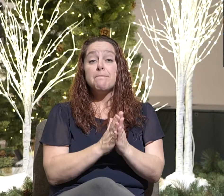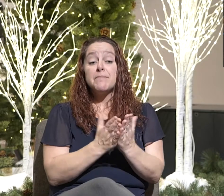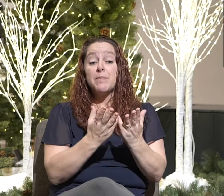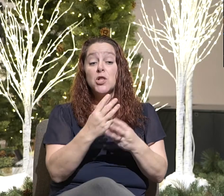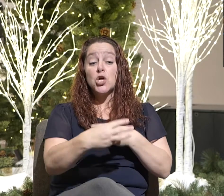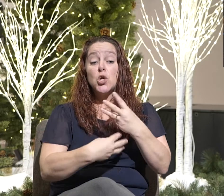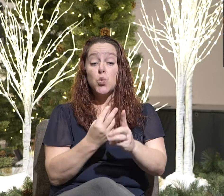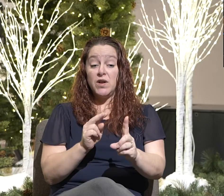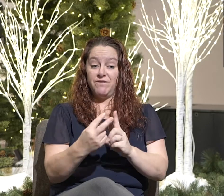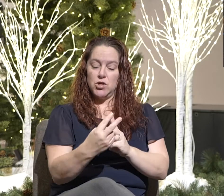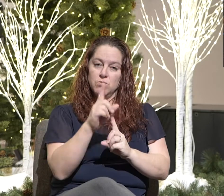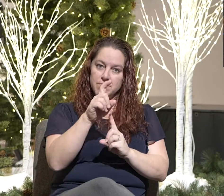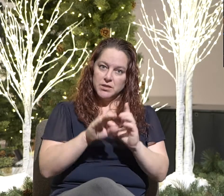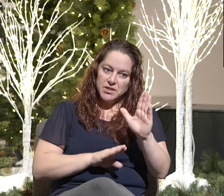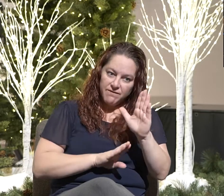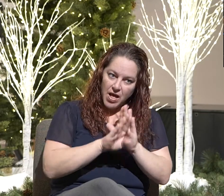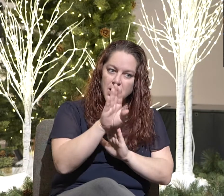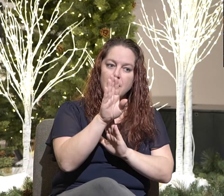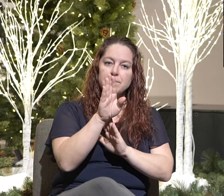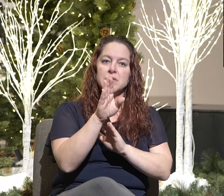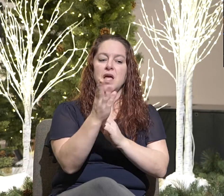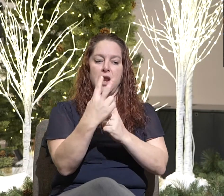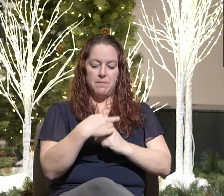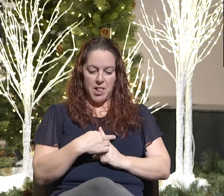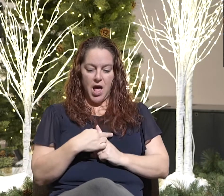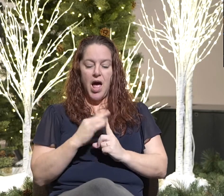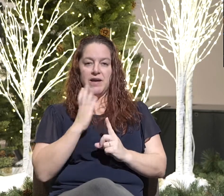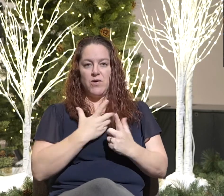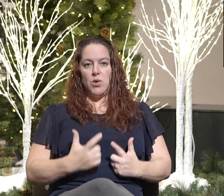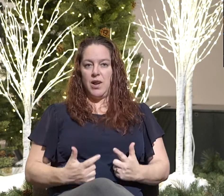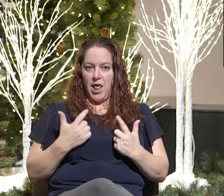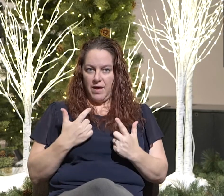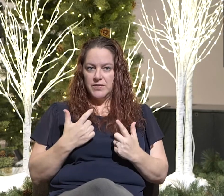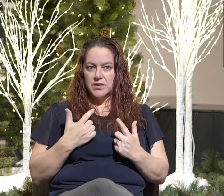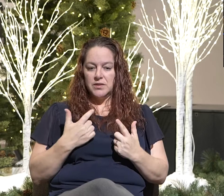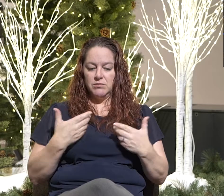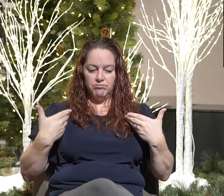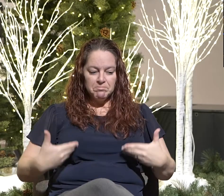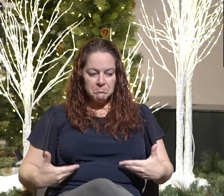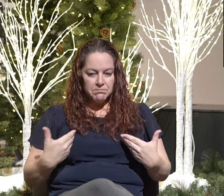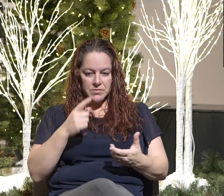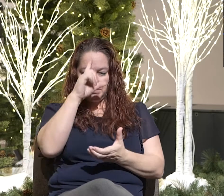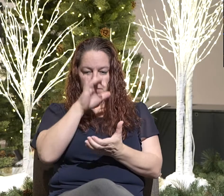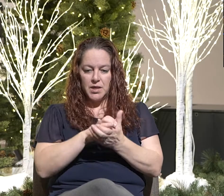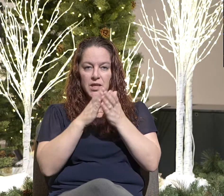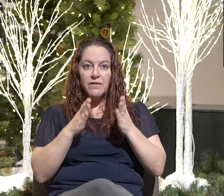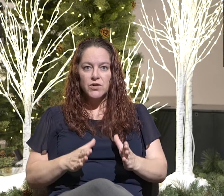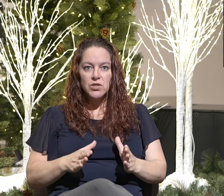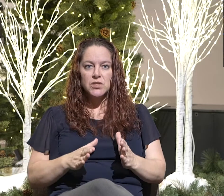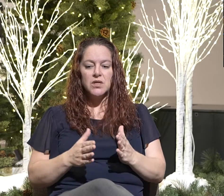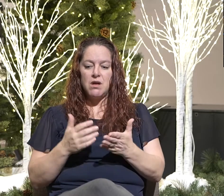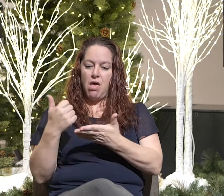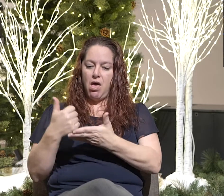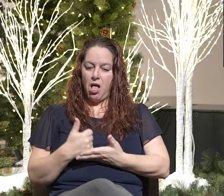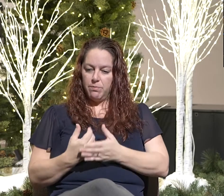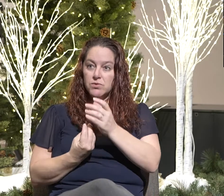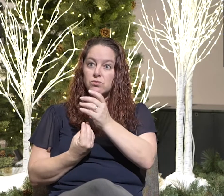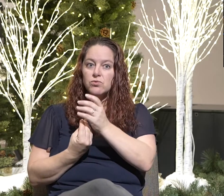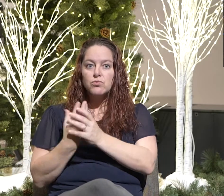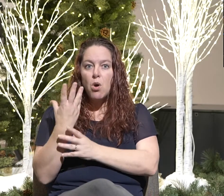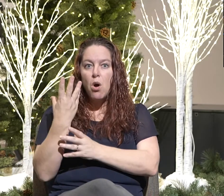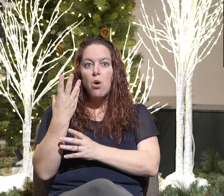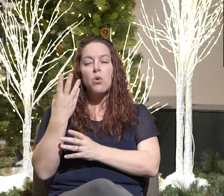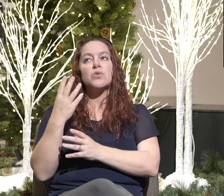is an essential part to our lives as believers, our growth in godliness, and our